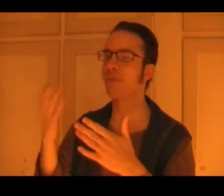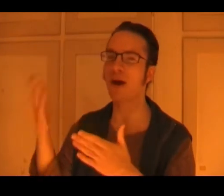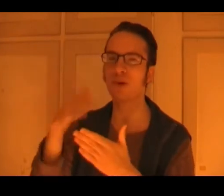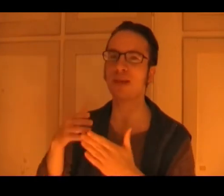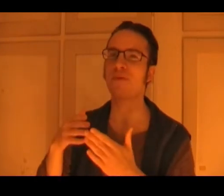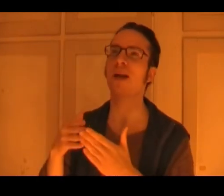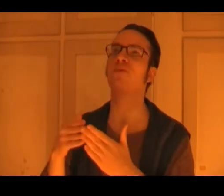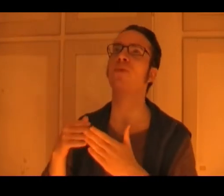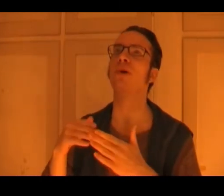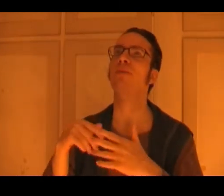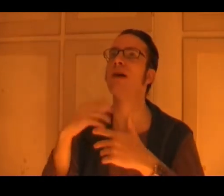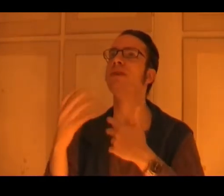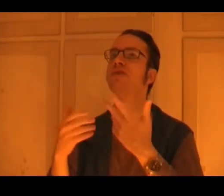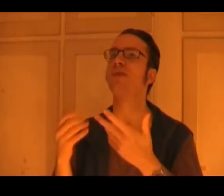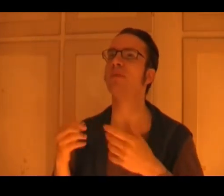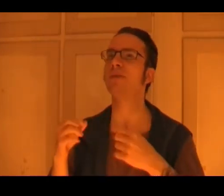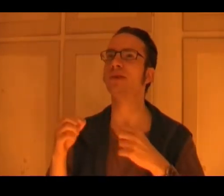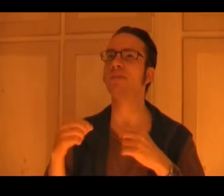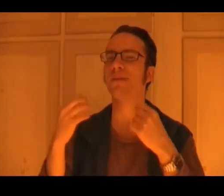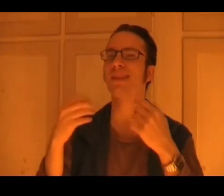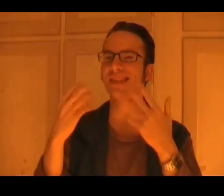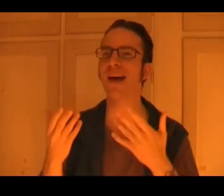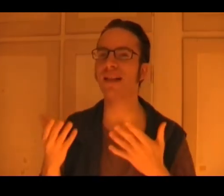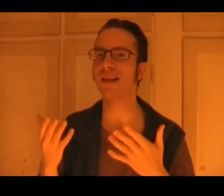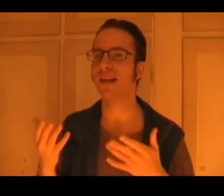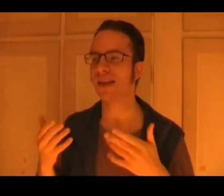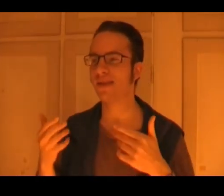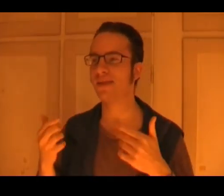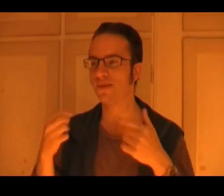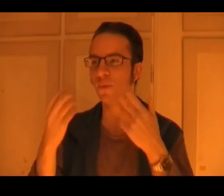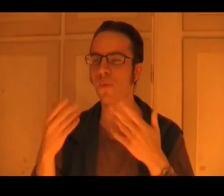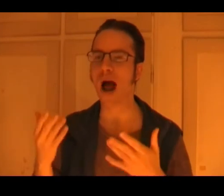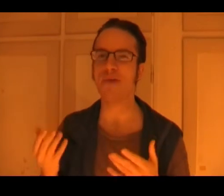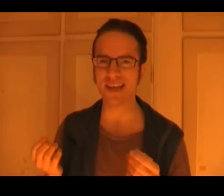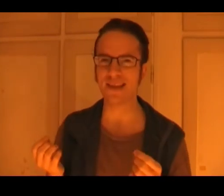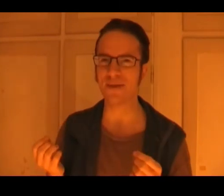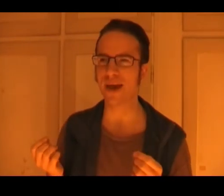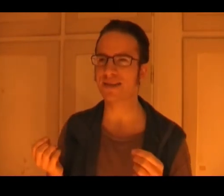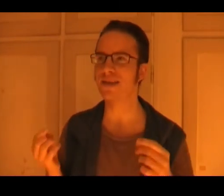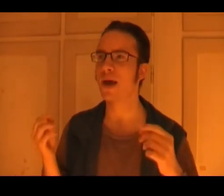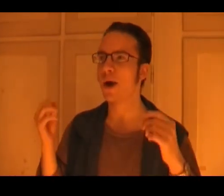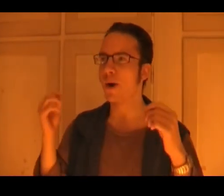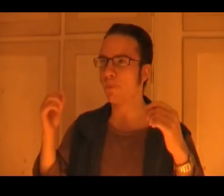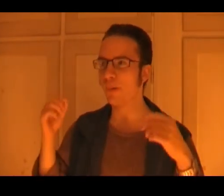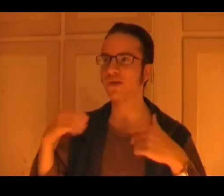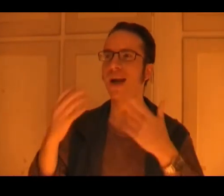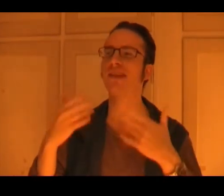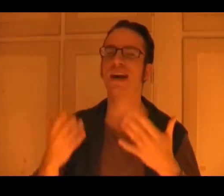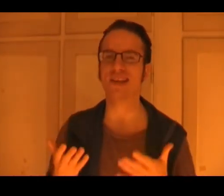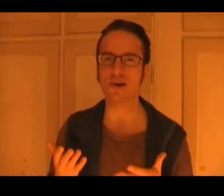back when the effects were maybe sort of, maybe, you can maybe tell how they did the effects, but you actually got to care